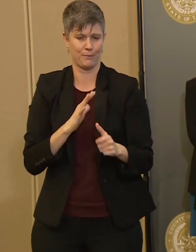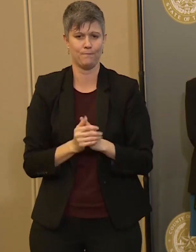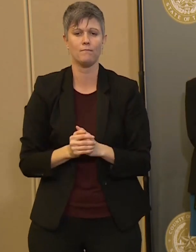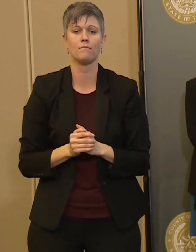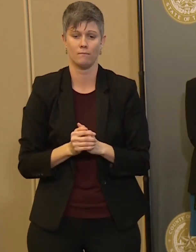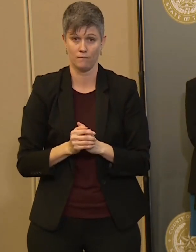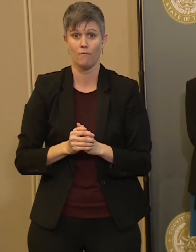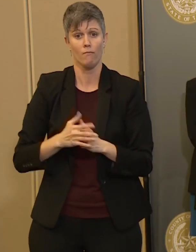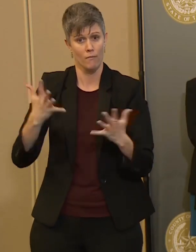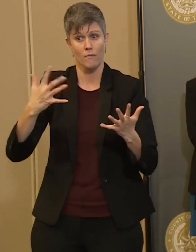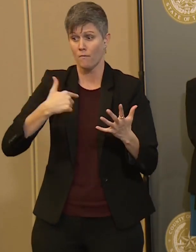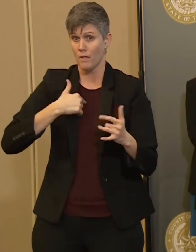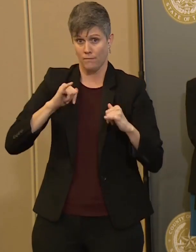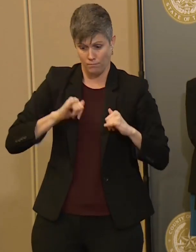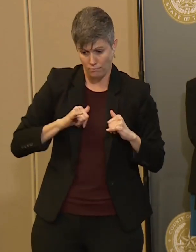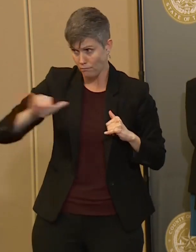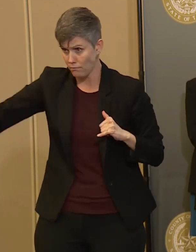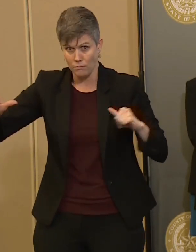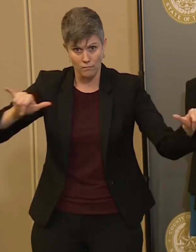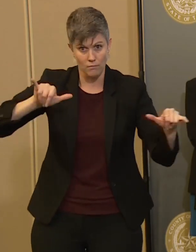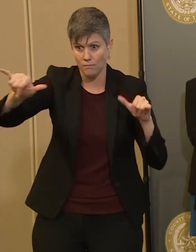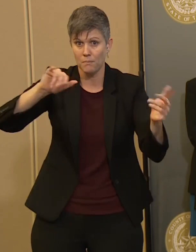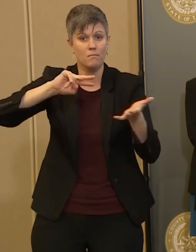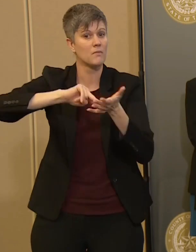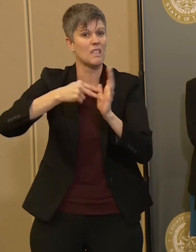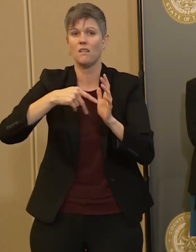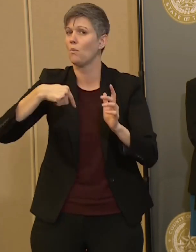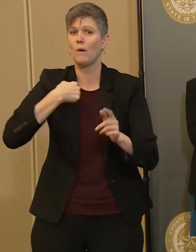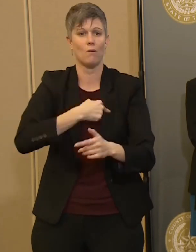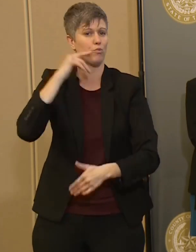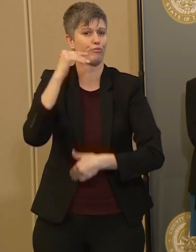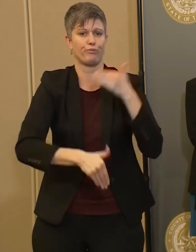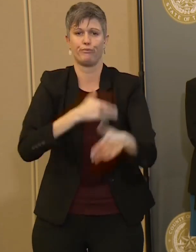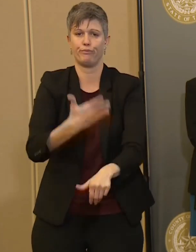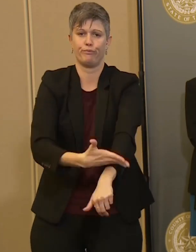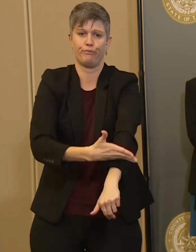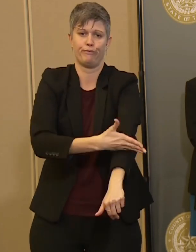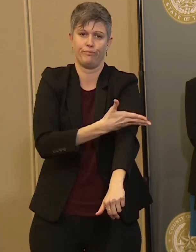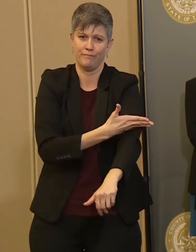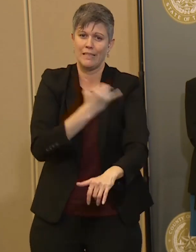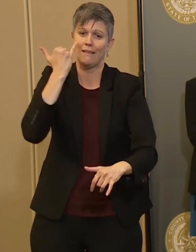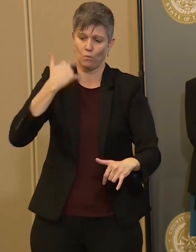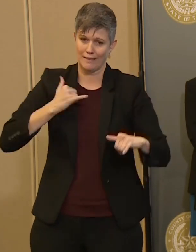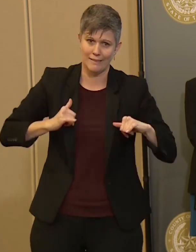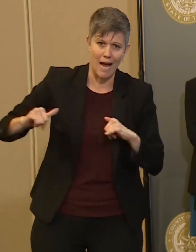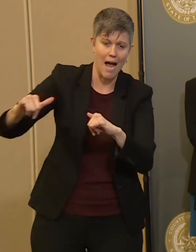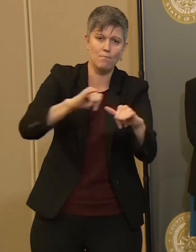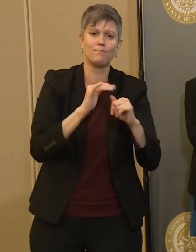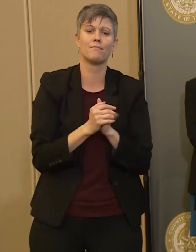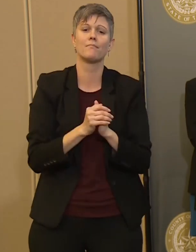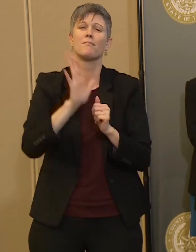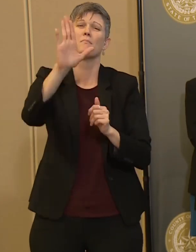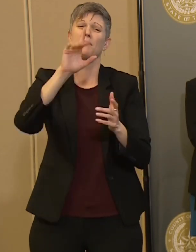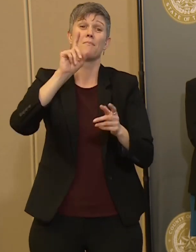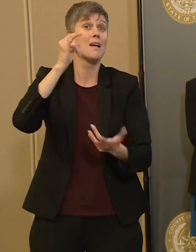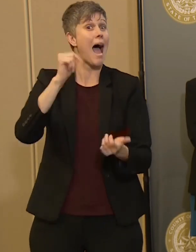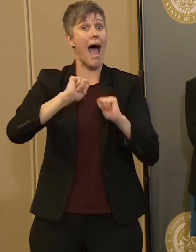we're going to be able to get through this in a good place. But it's going to take all of us pulling together.